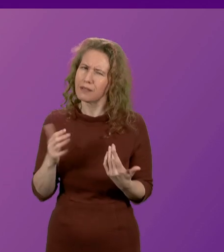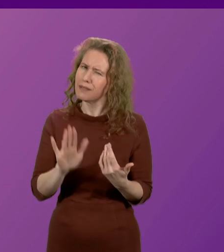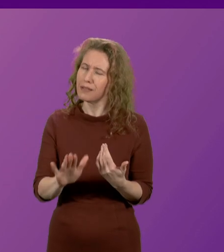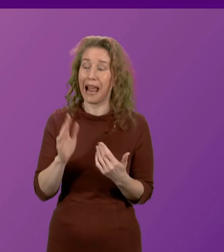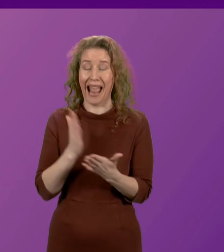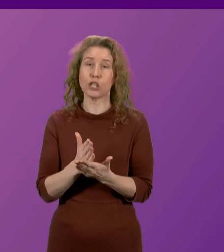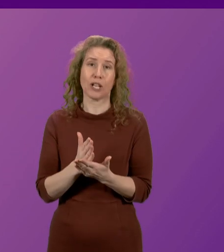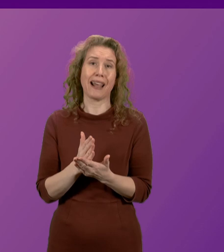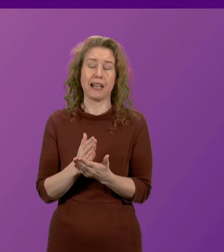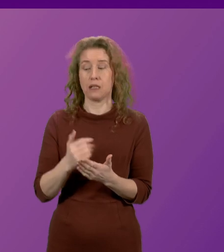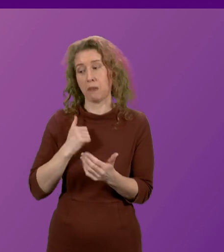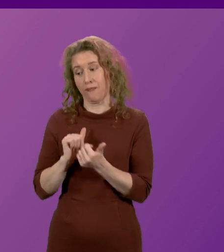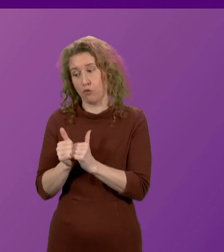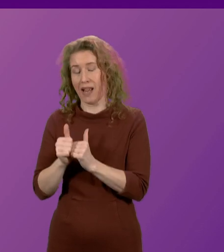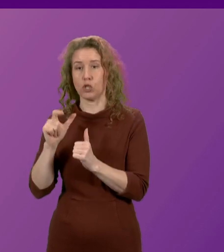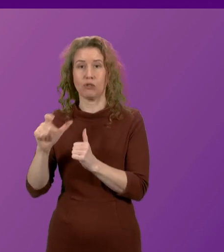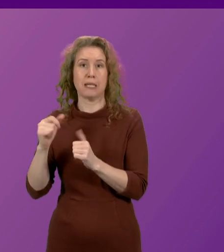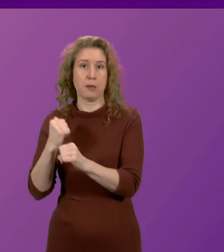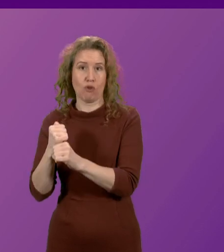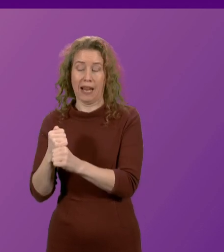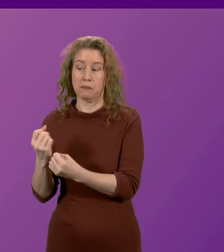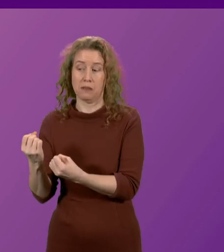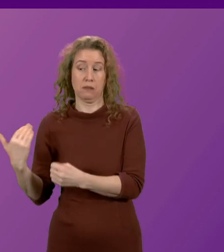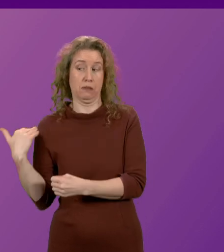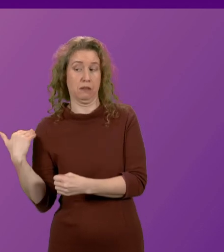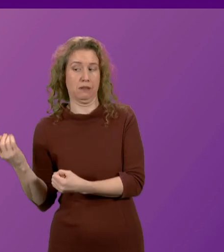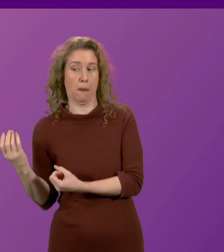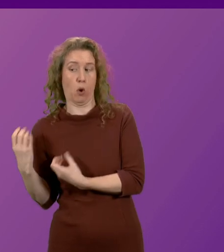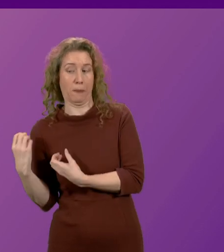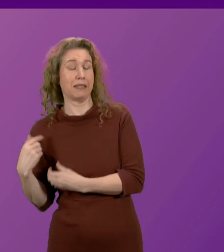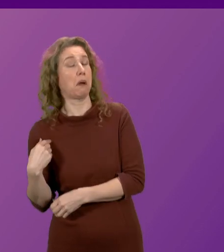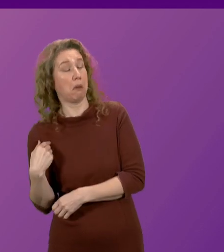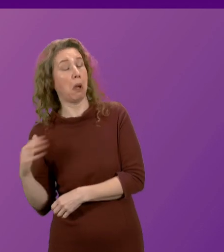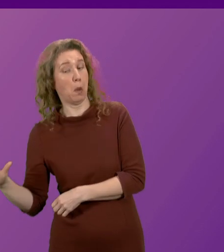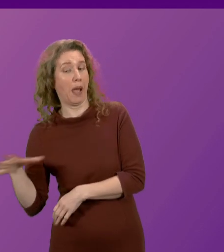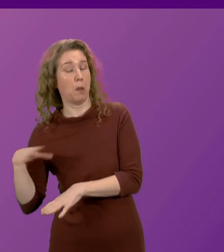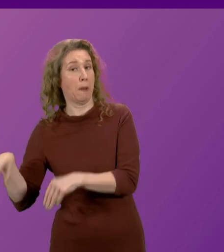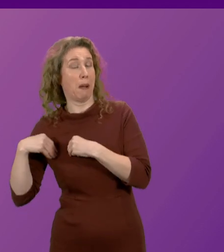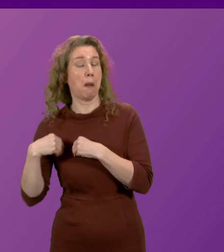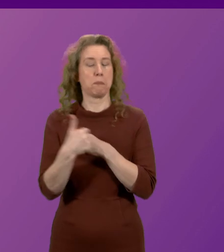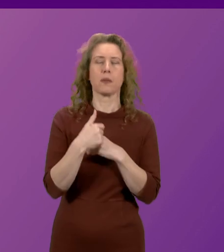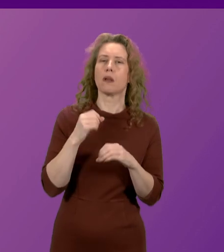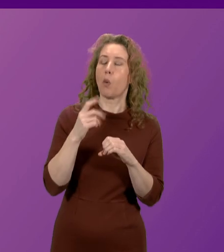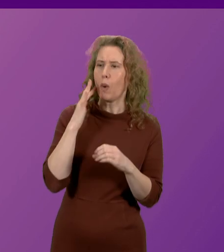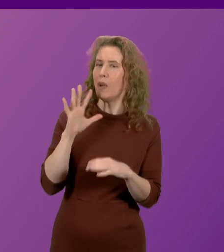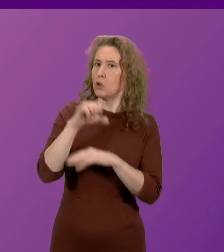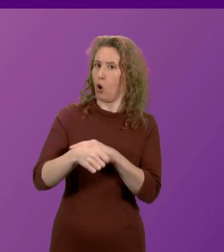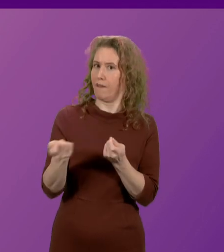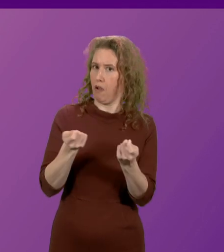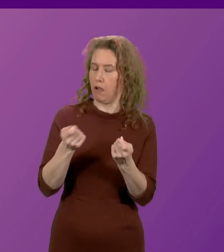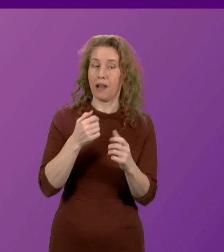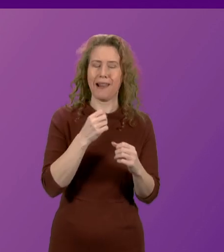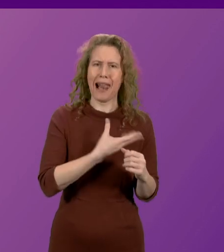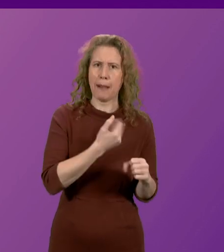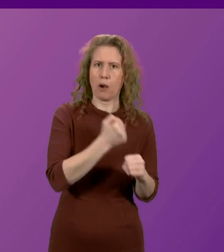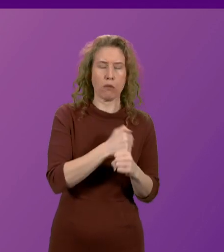and actually, my dear friend Christine Graham gives me some prompted comments from the side, which I shall pick up on. When we came into office, the Labour